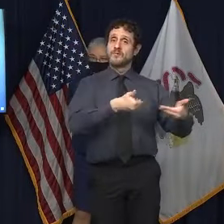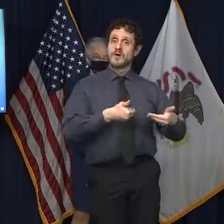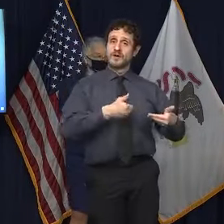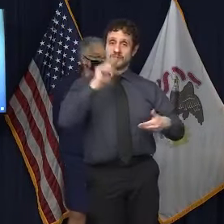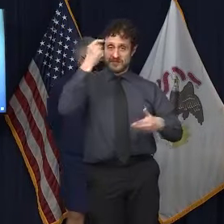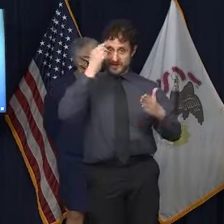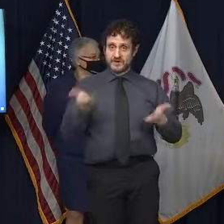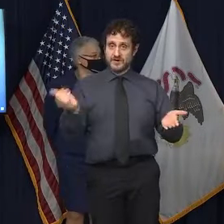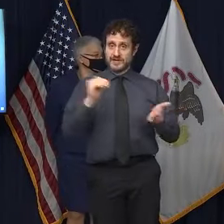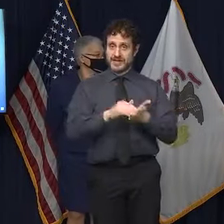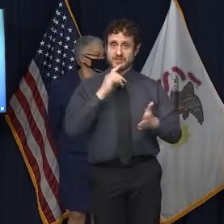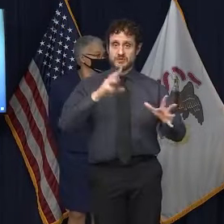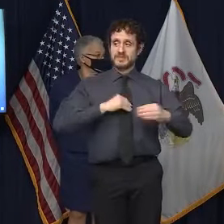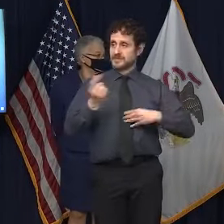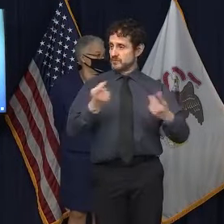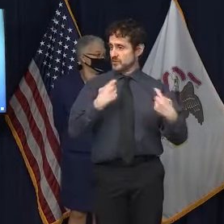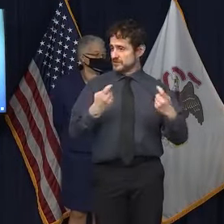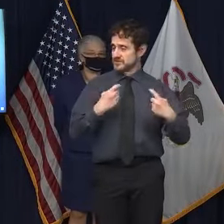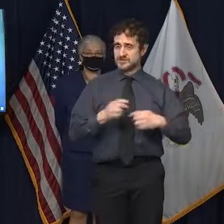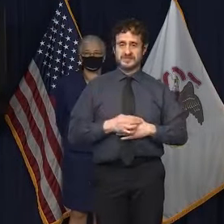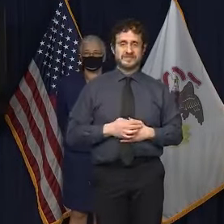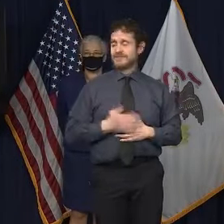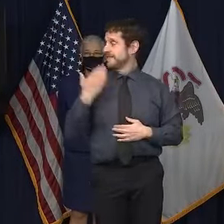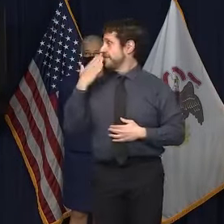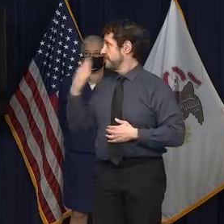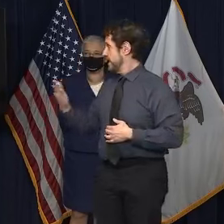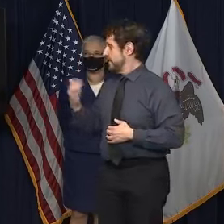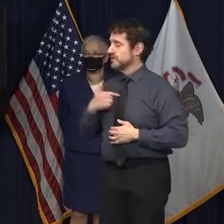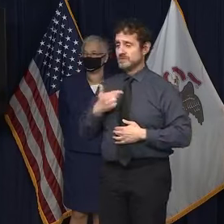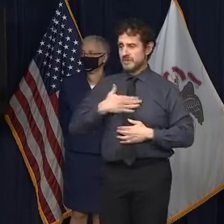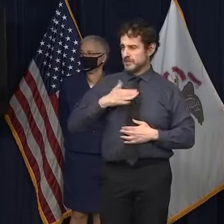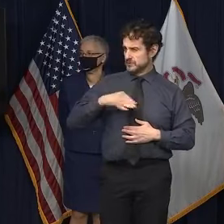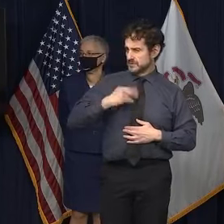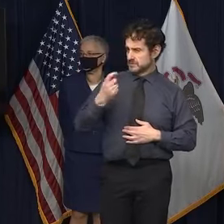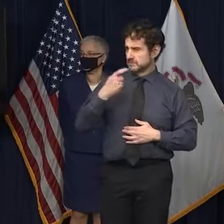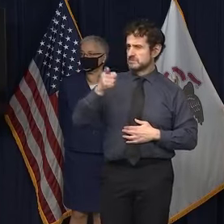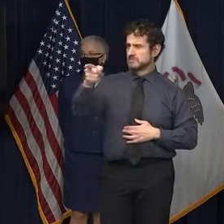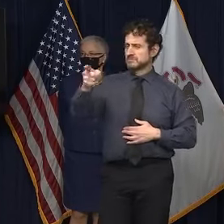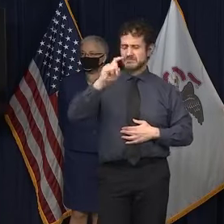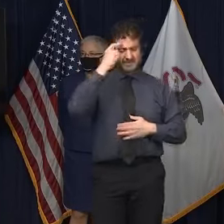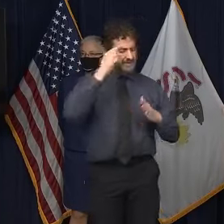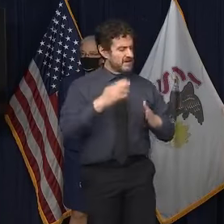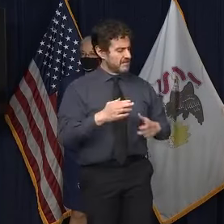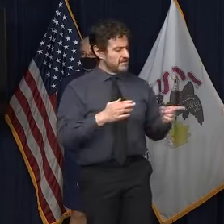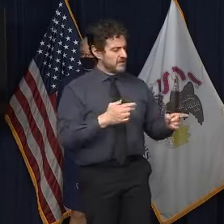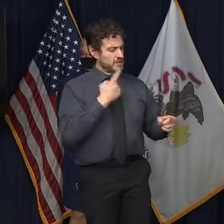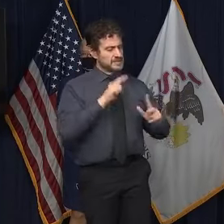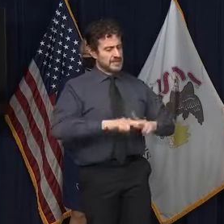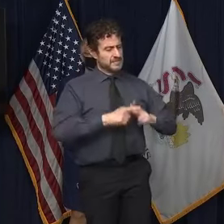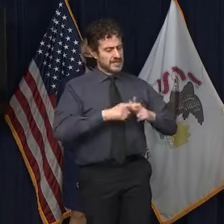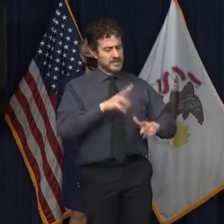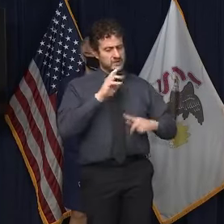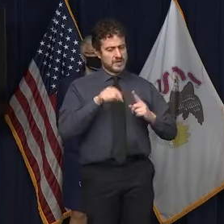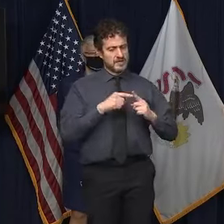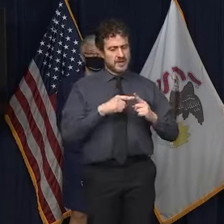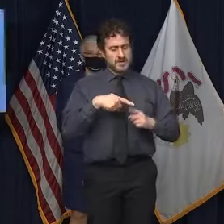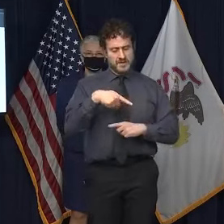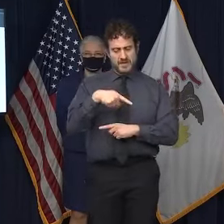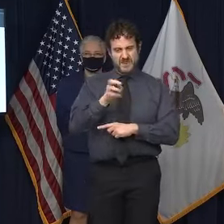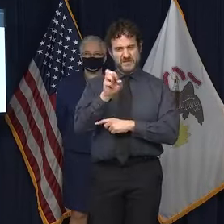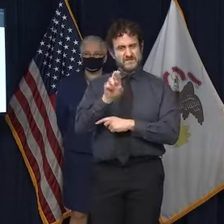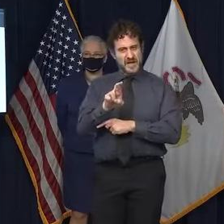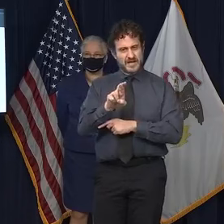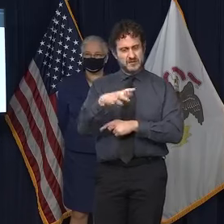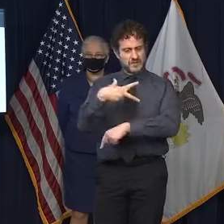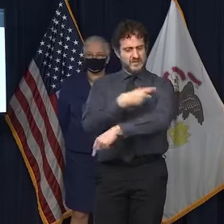very much, Casey, and happy to take questions from members of the media. Governor, can speak a little bit about what you said off the top about the reduction in Pfizer vaccine? Does